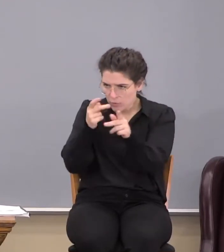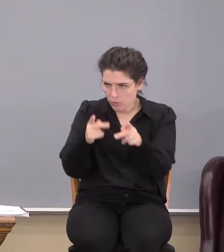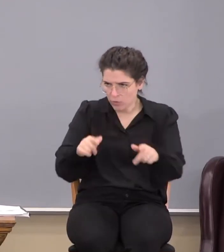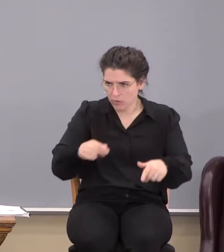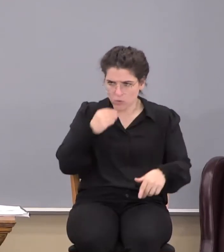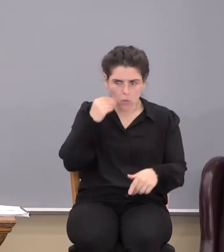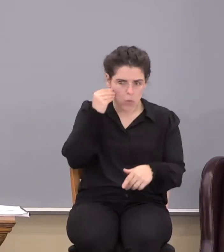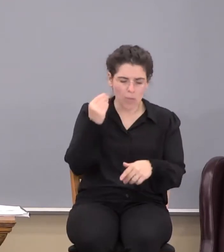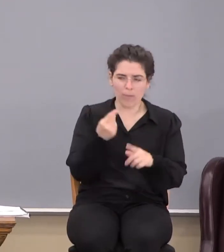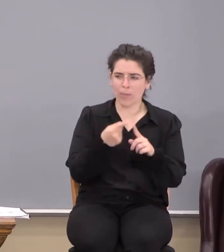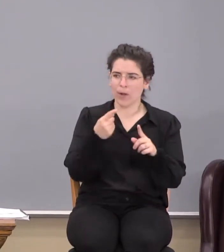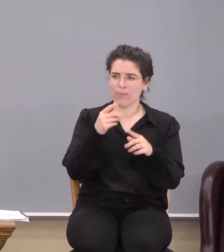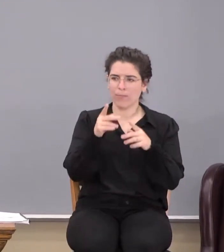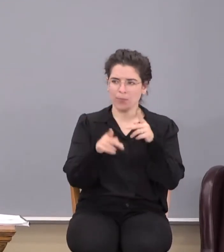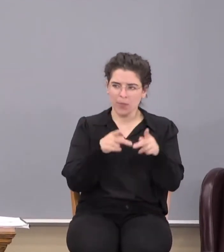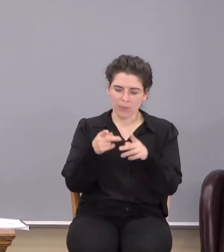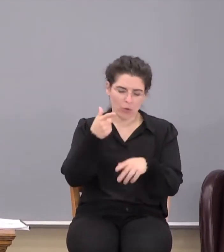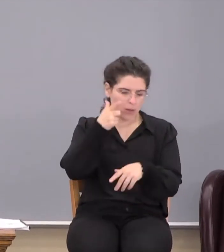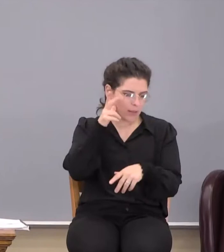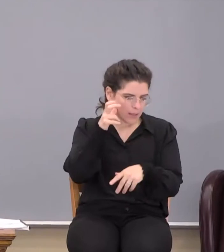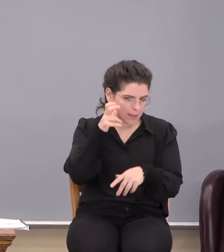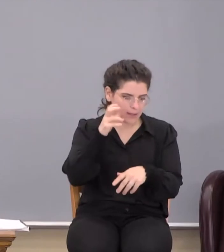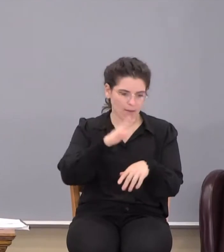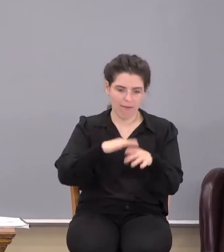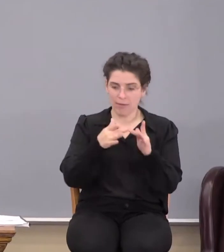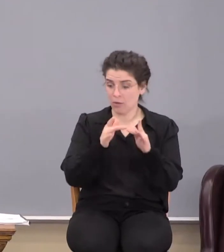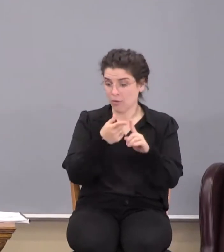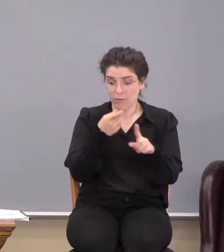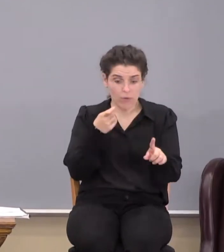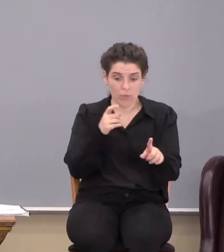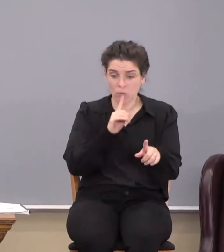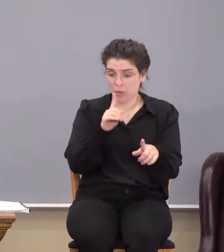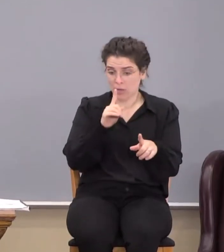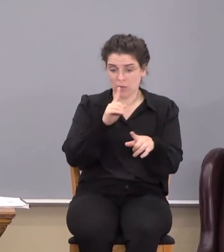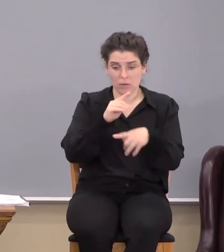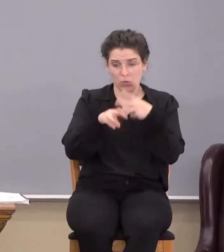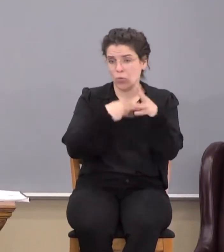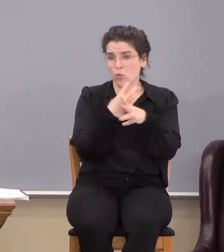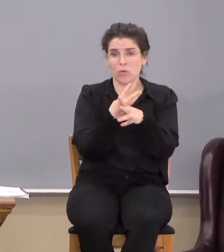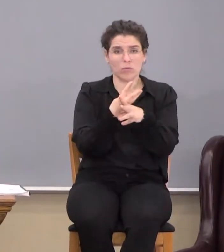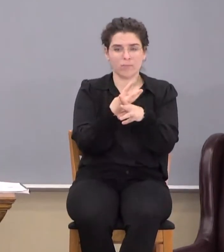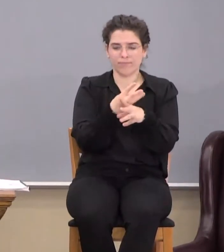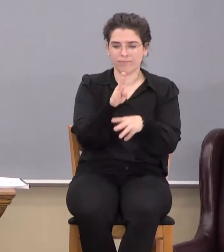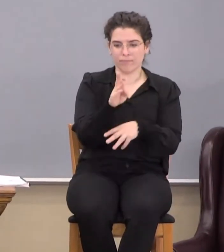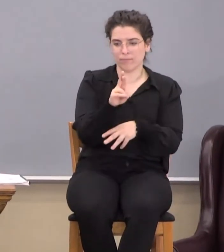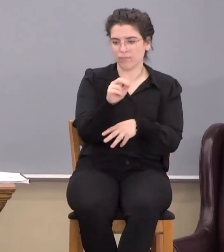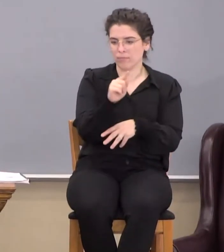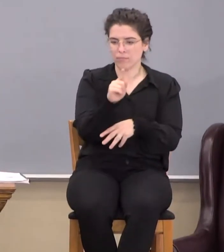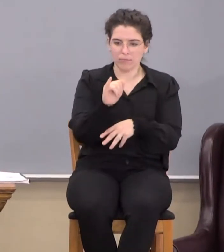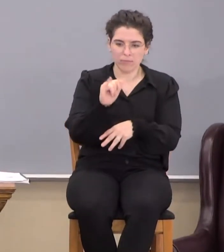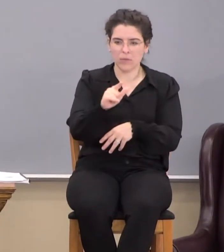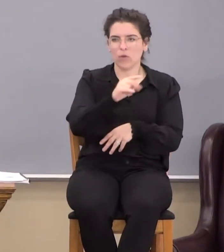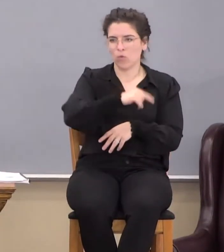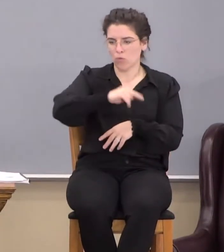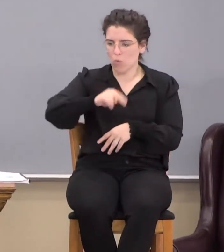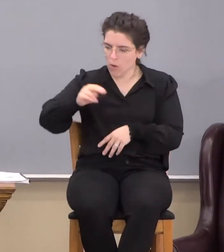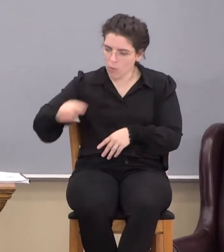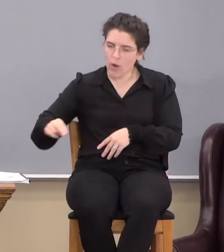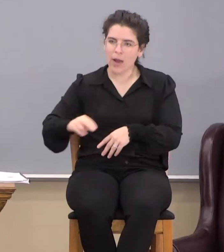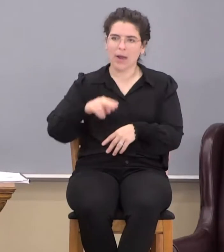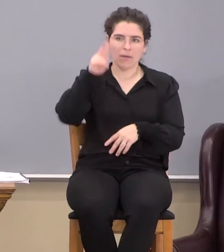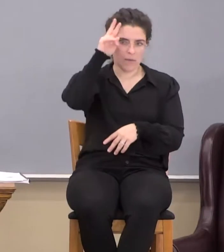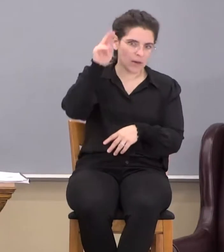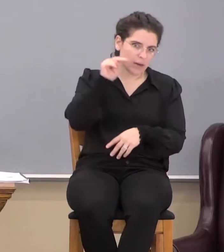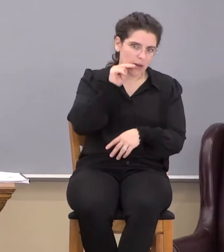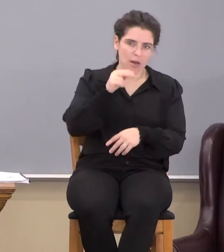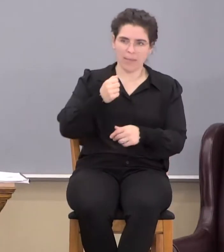And there are people, Father, listening right now on the internet that are from really all over the world, from Brazil, from Norway, from Vietnam,